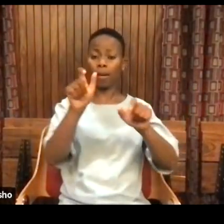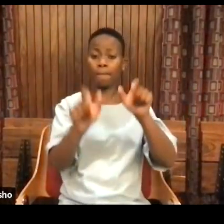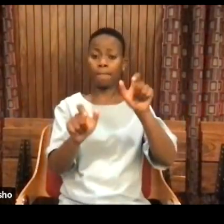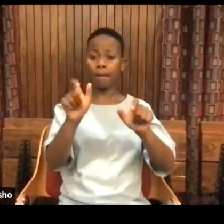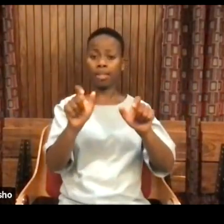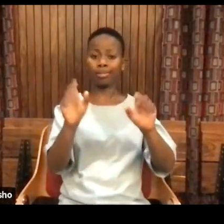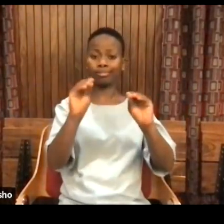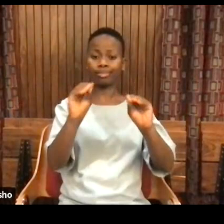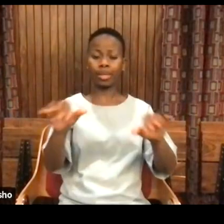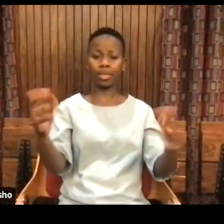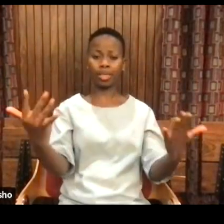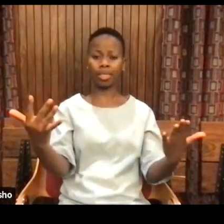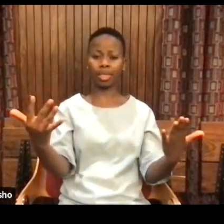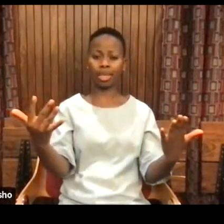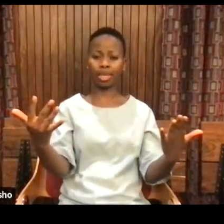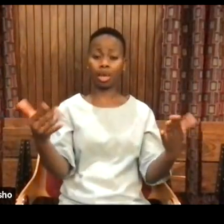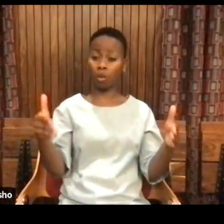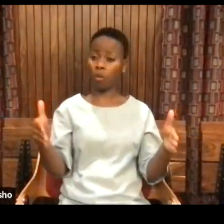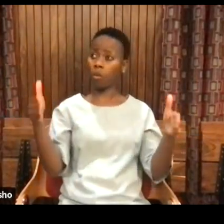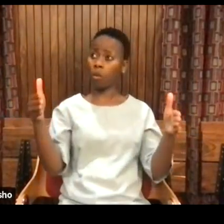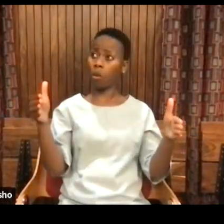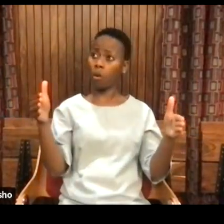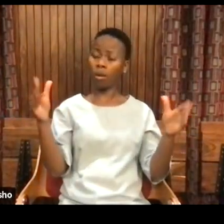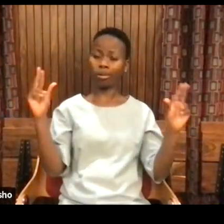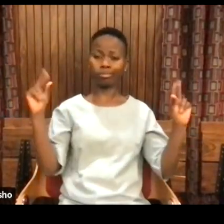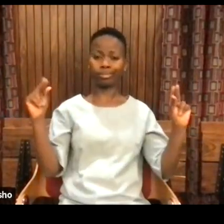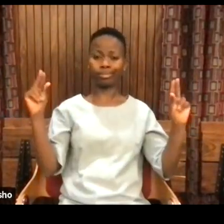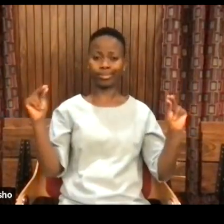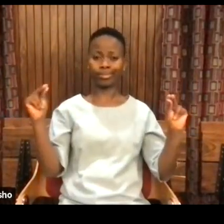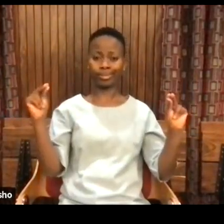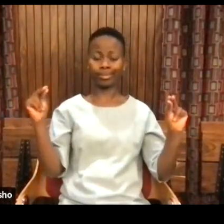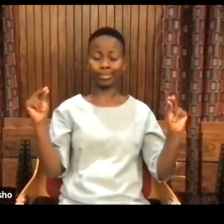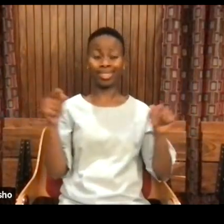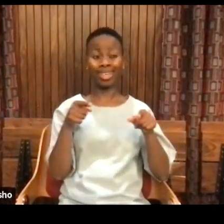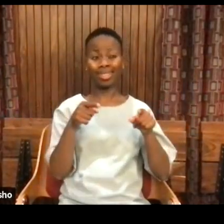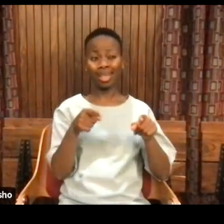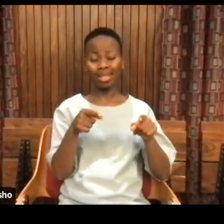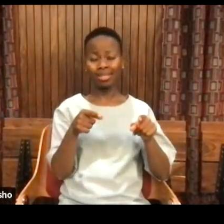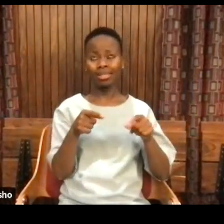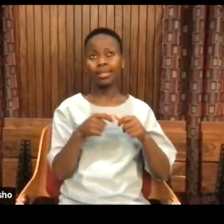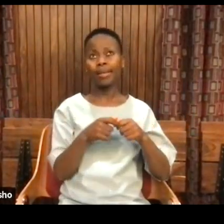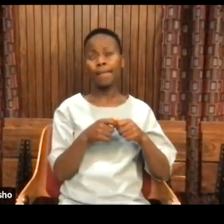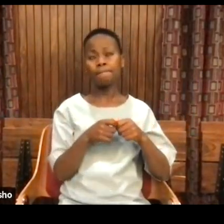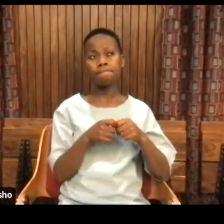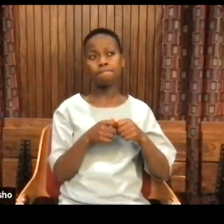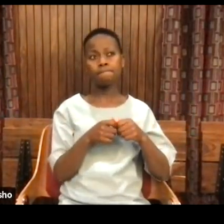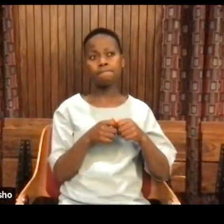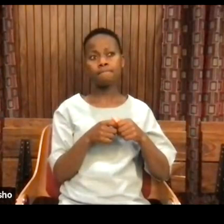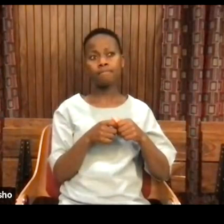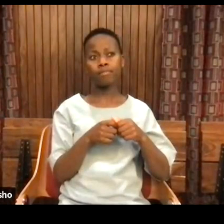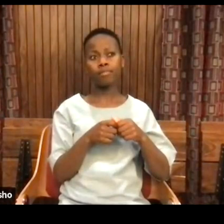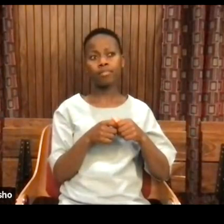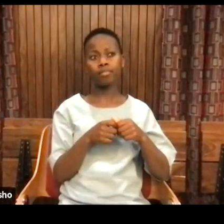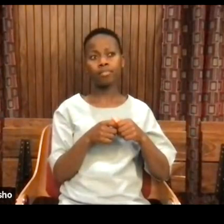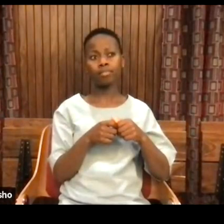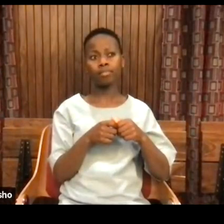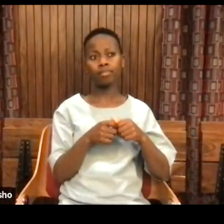It's a huge risk to come out